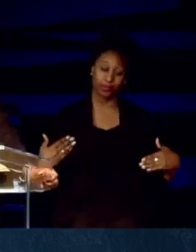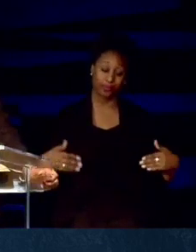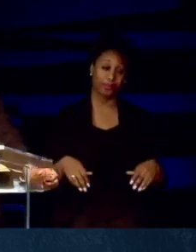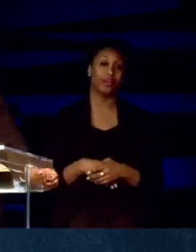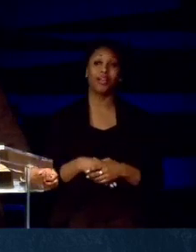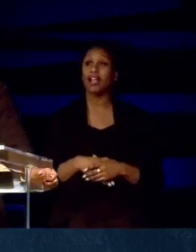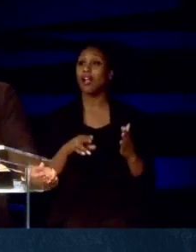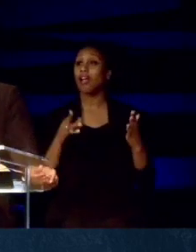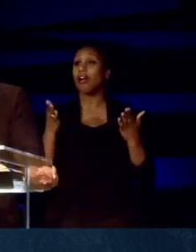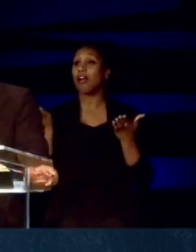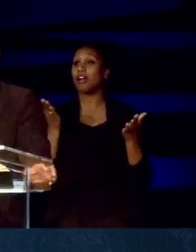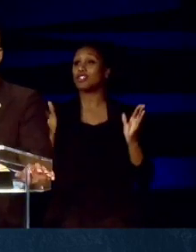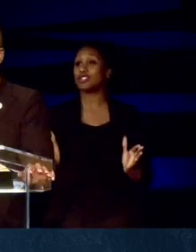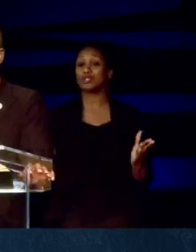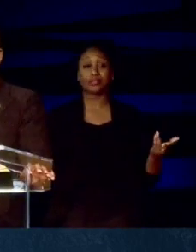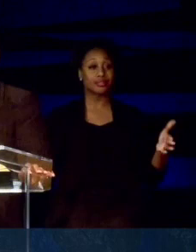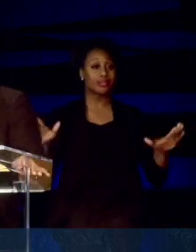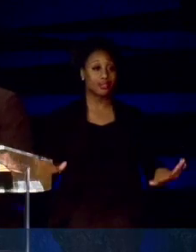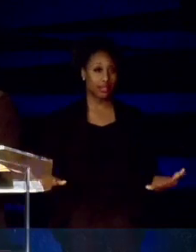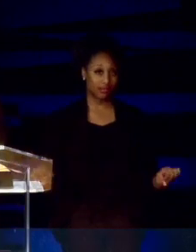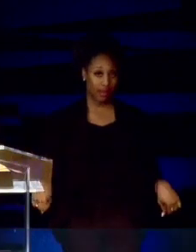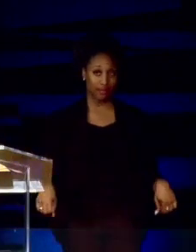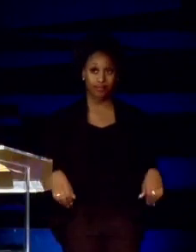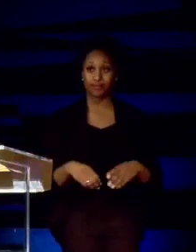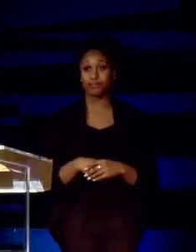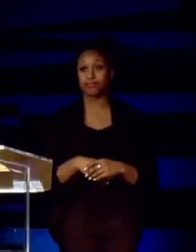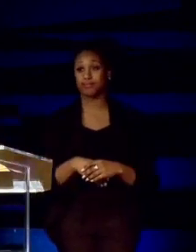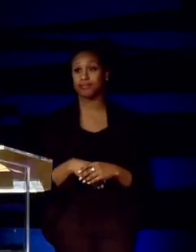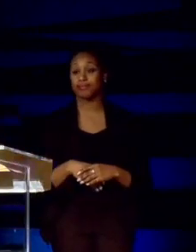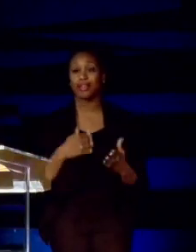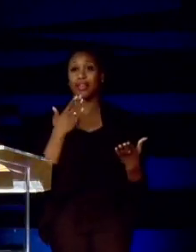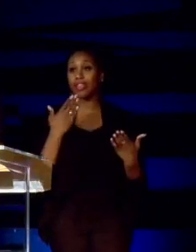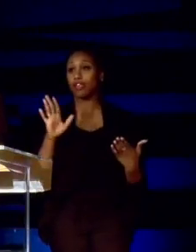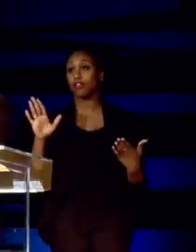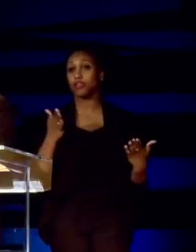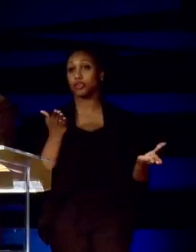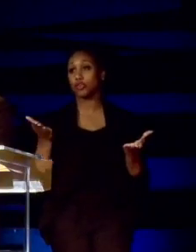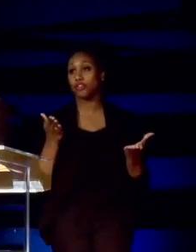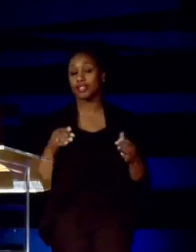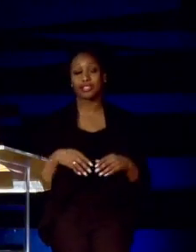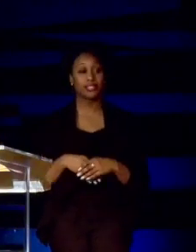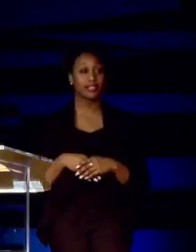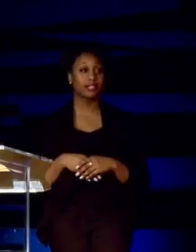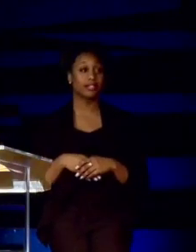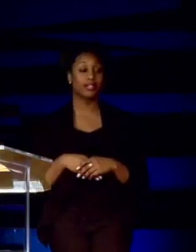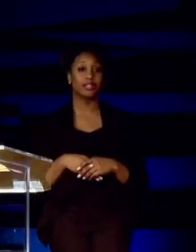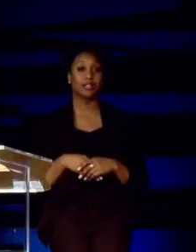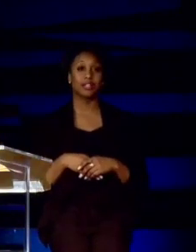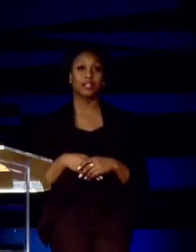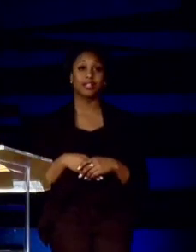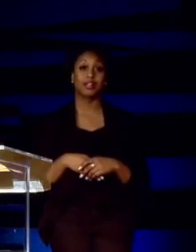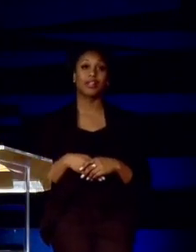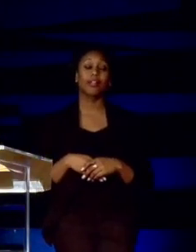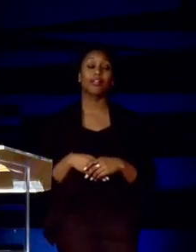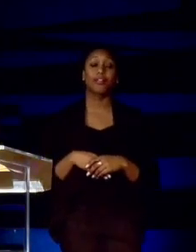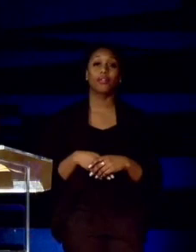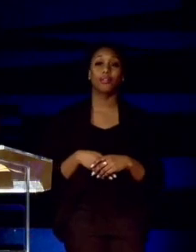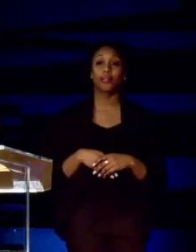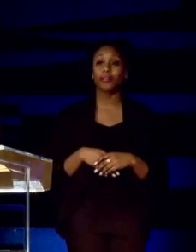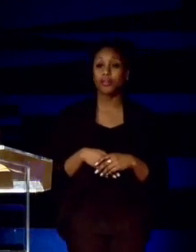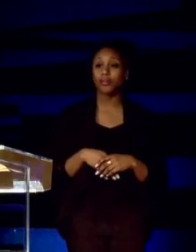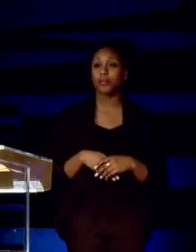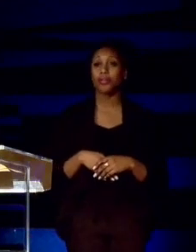in the house of the Lord. Thank you for your service. I want to dive right into this passage